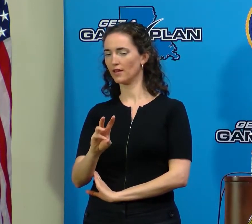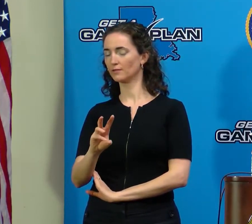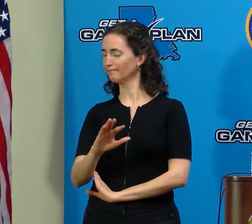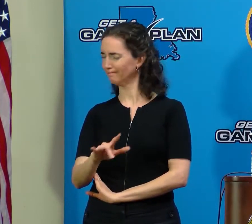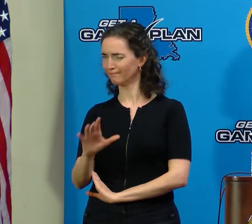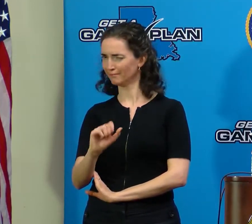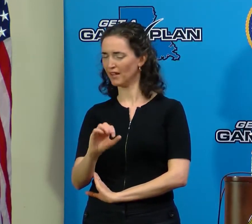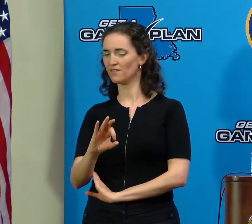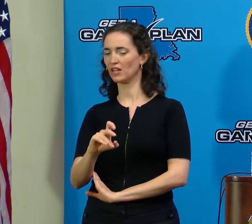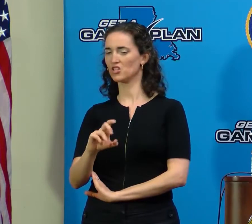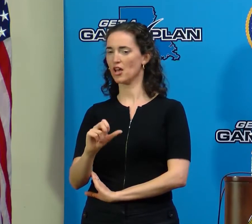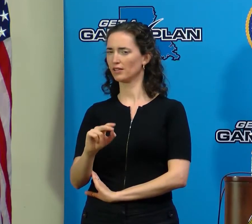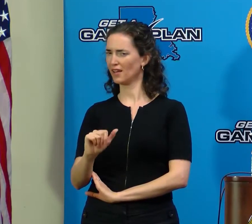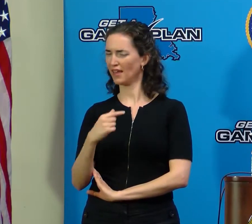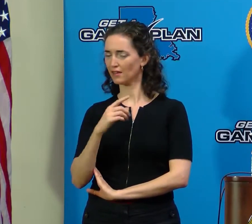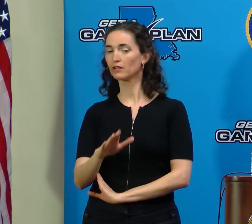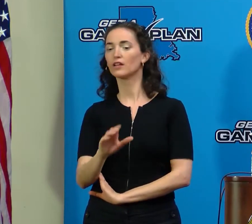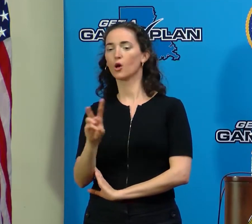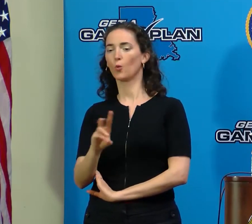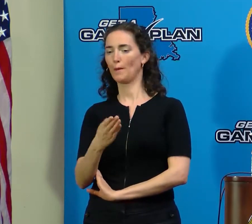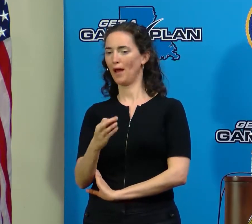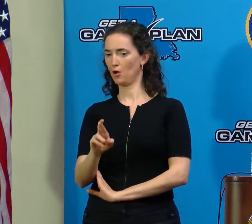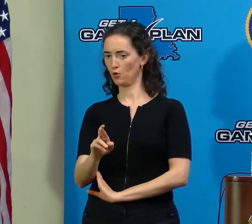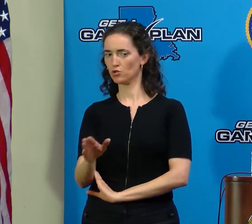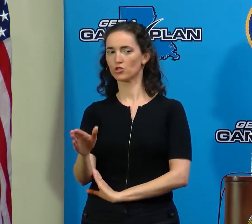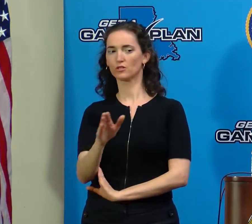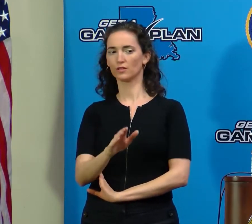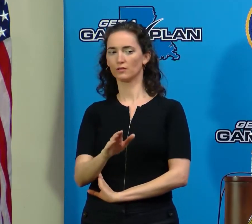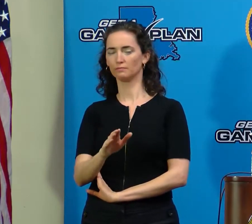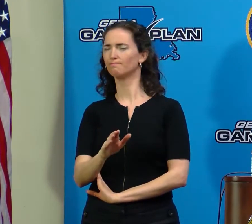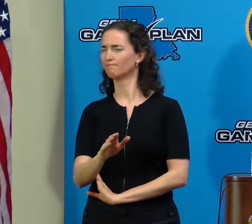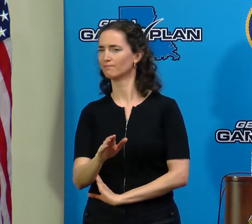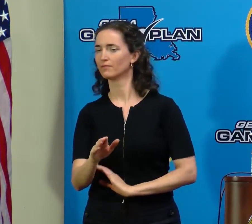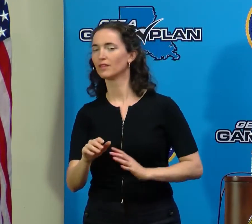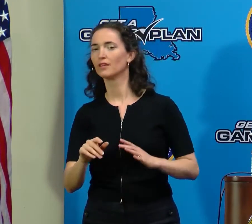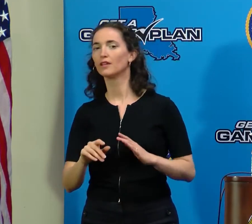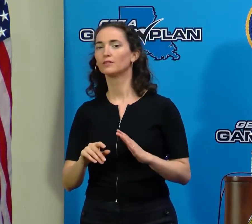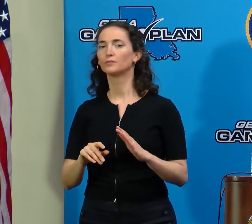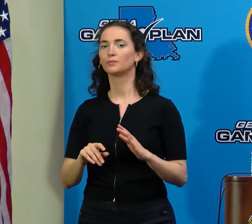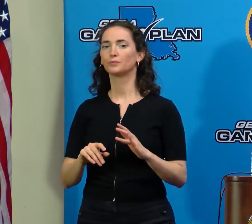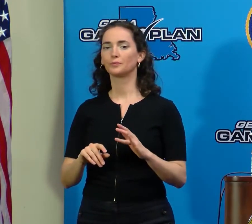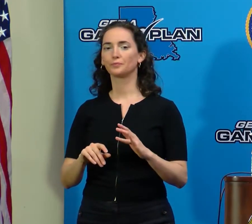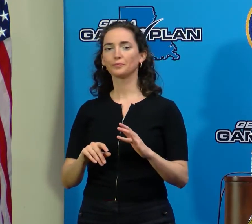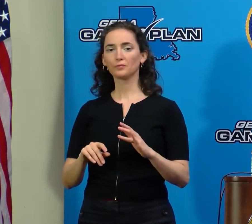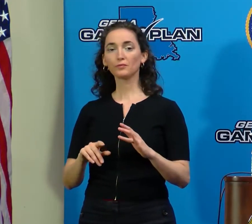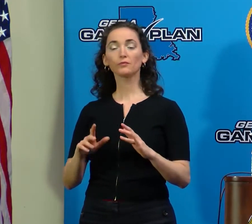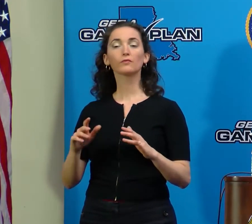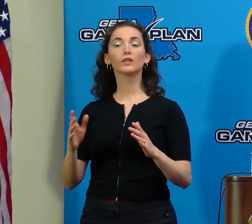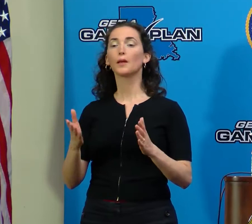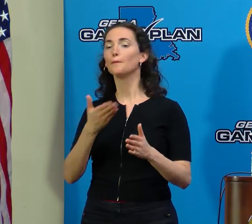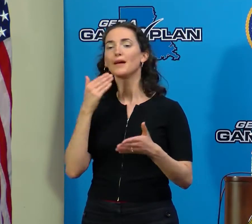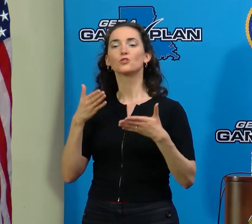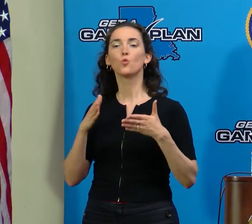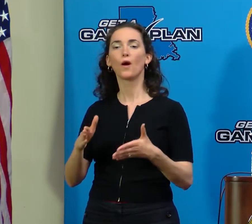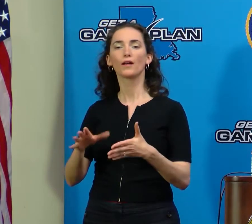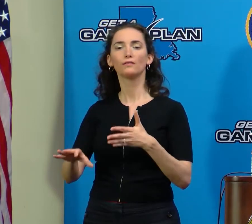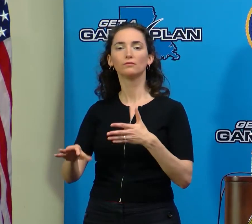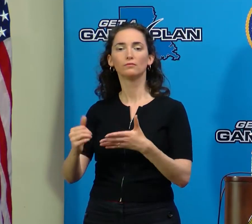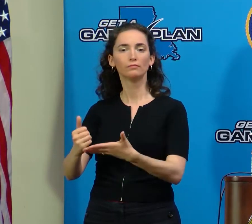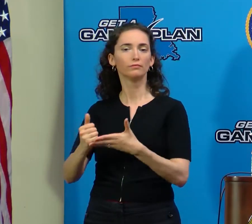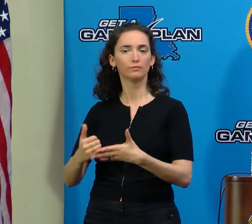For many people, the fastest and easiest way to apply for FEMA assistance is by visiting disasterassistance